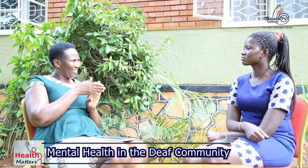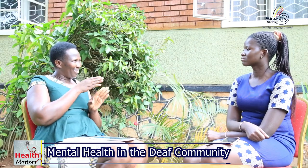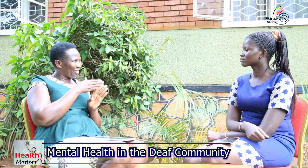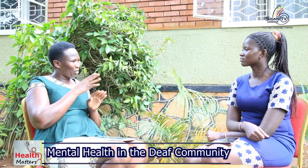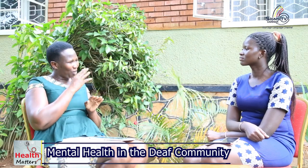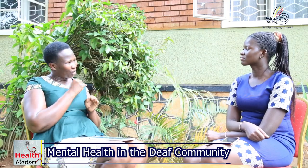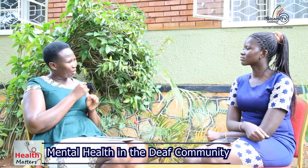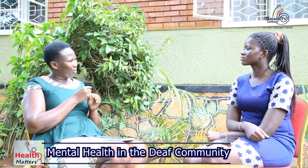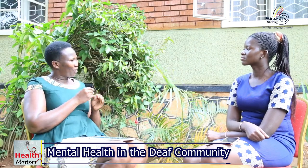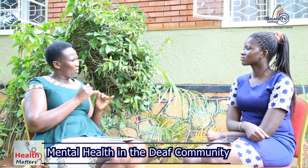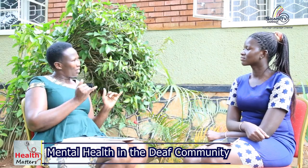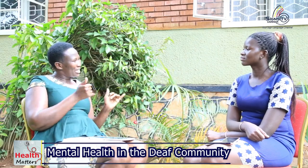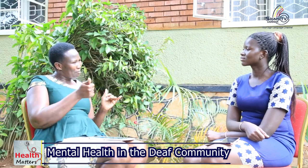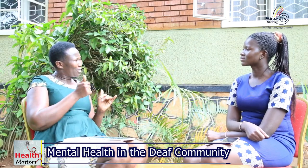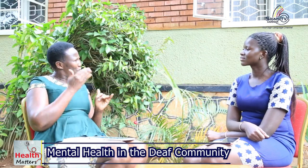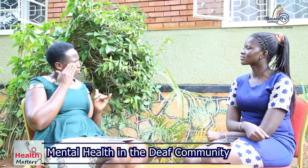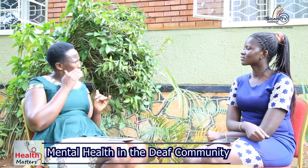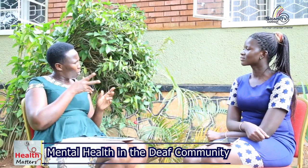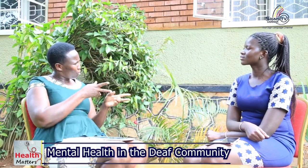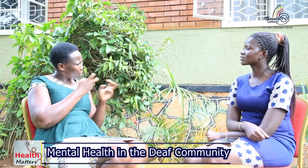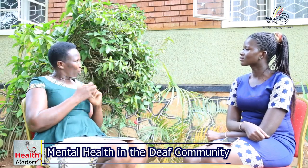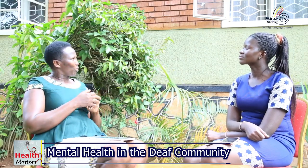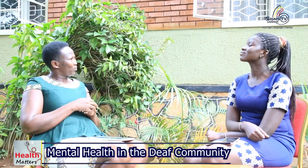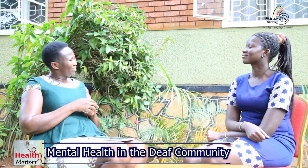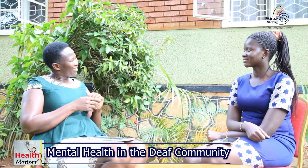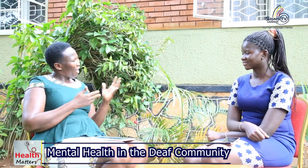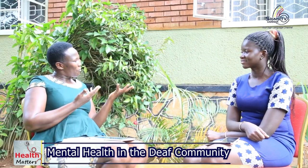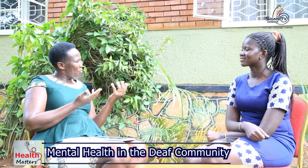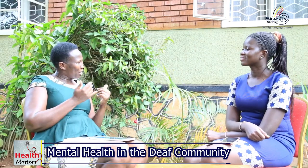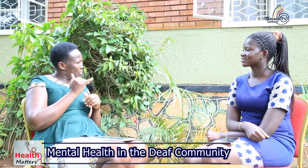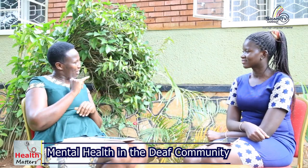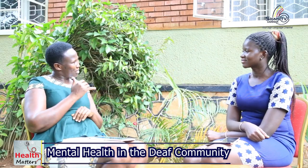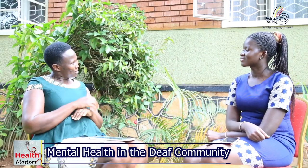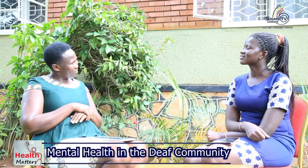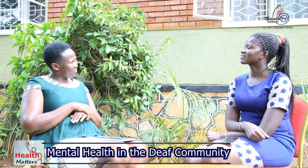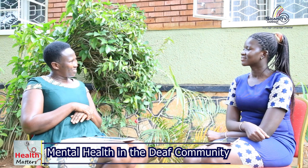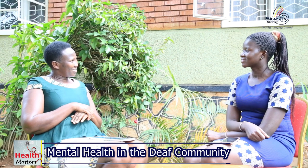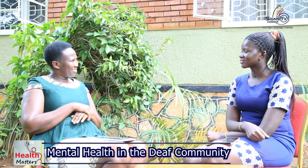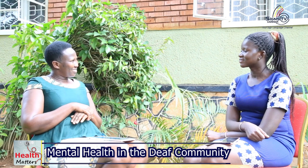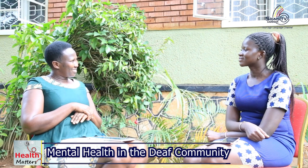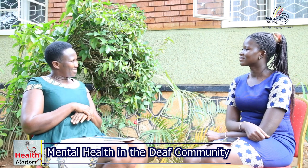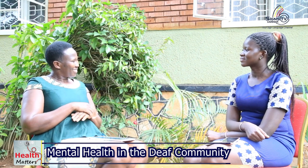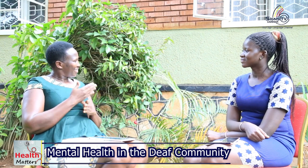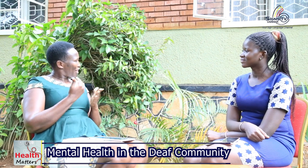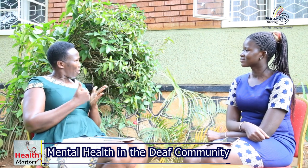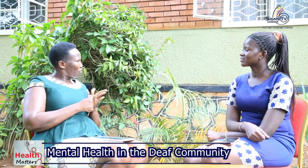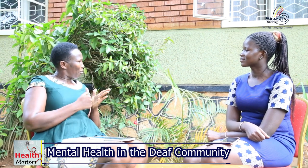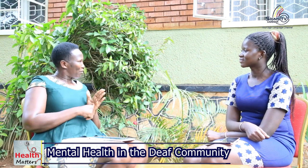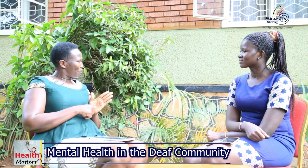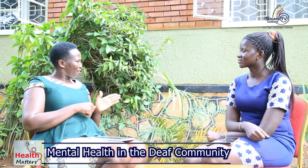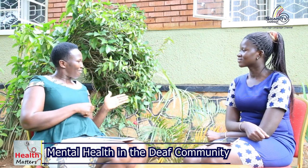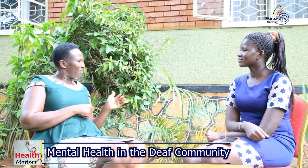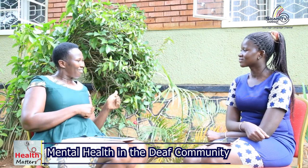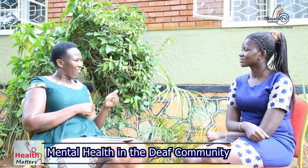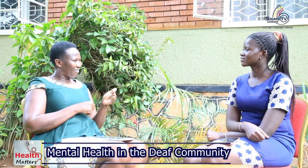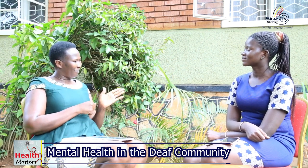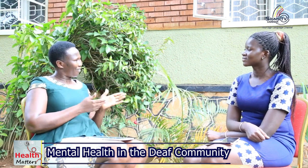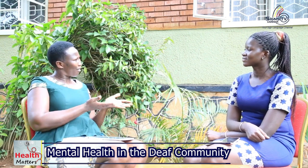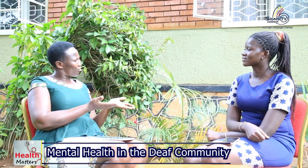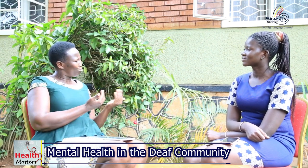person they can be talking this person they can ask how are you what is the problem